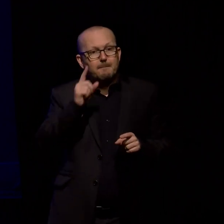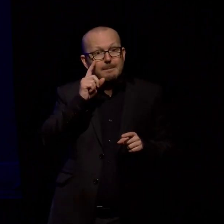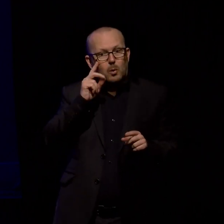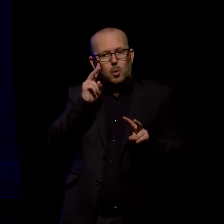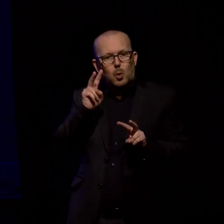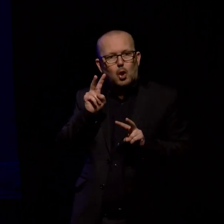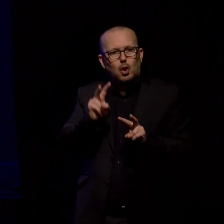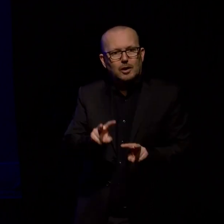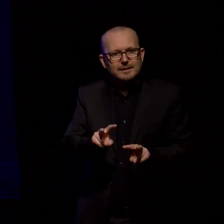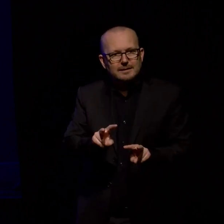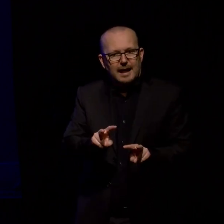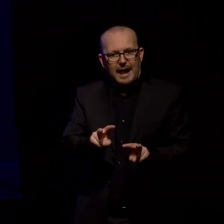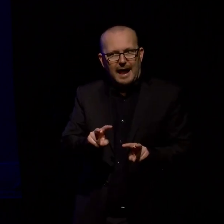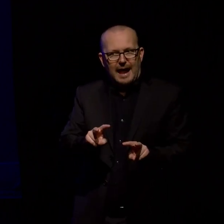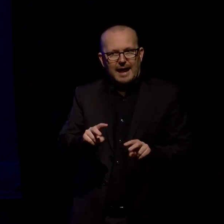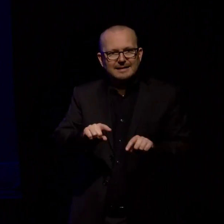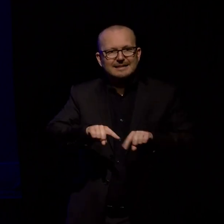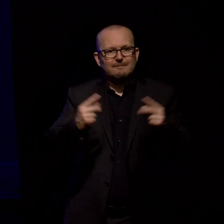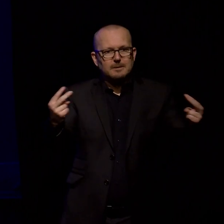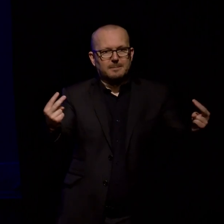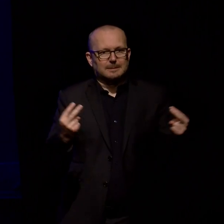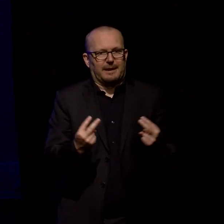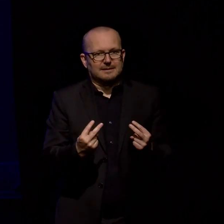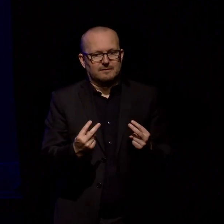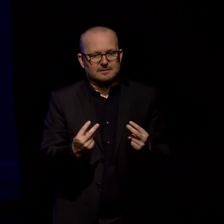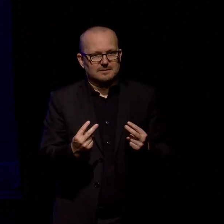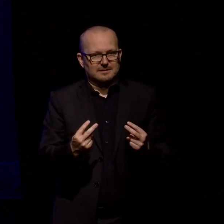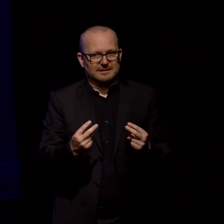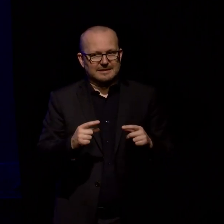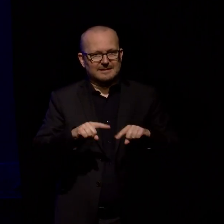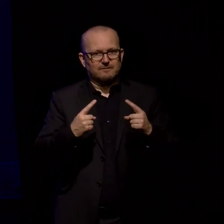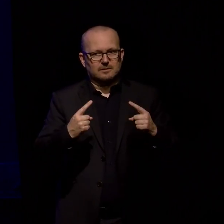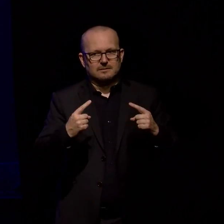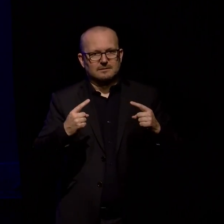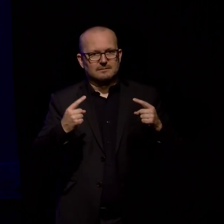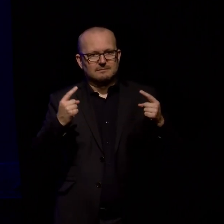deliberate that it the sequence of birds pests cats